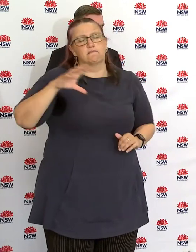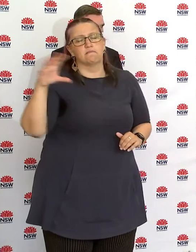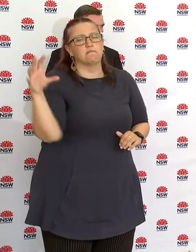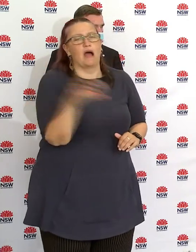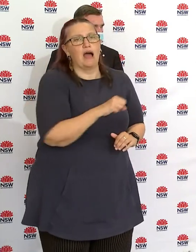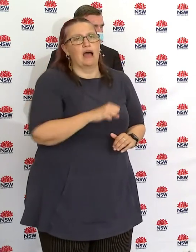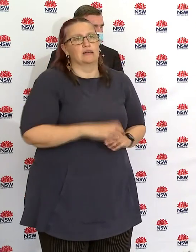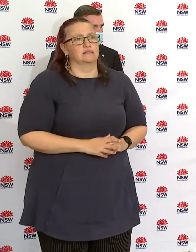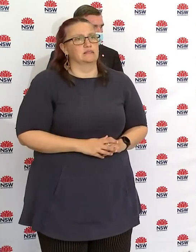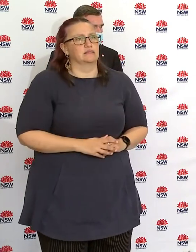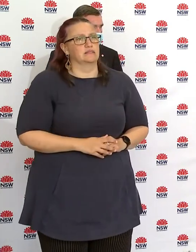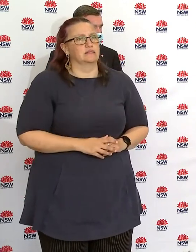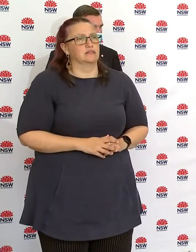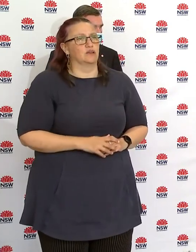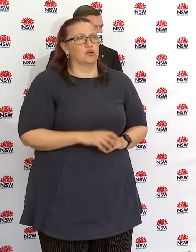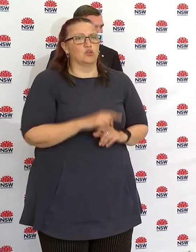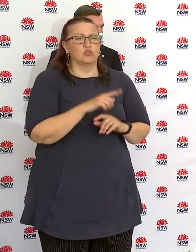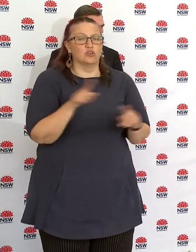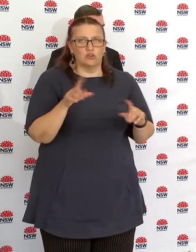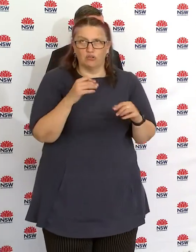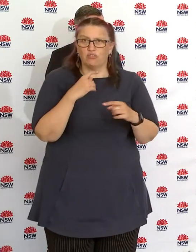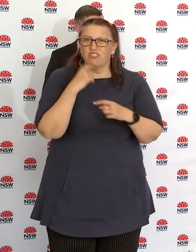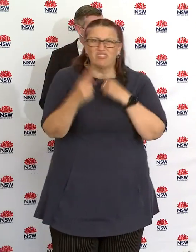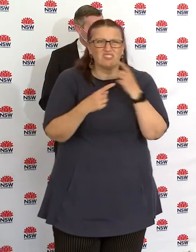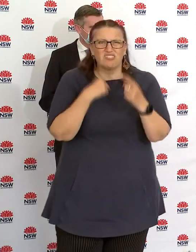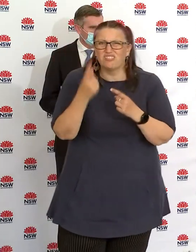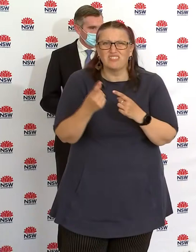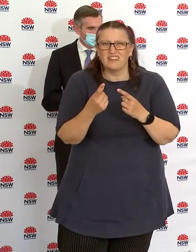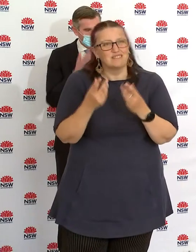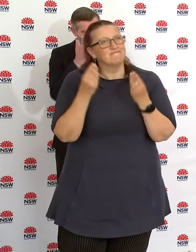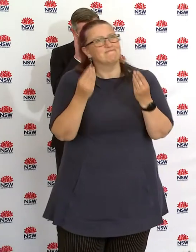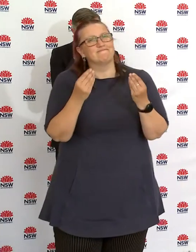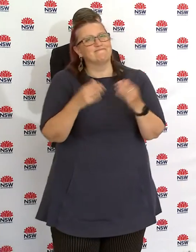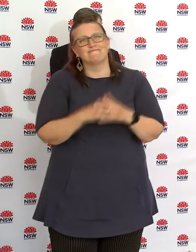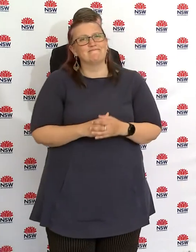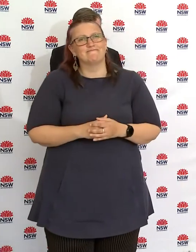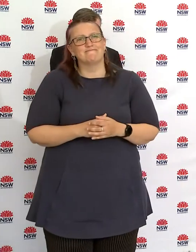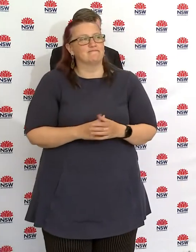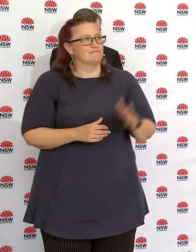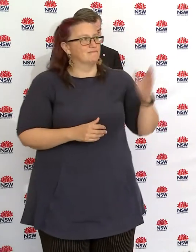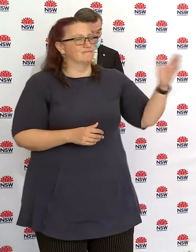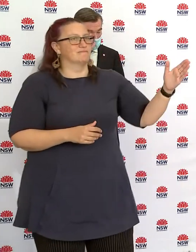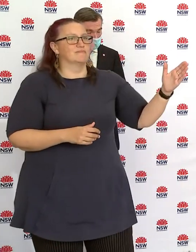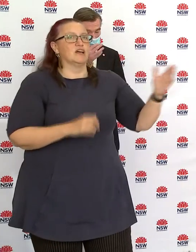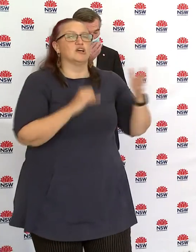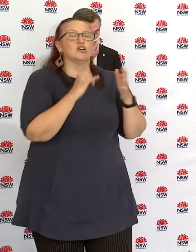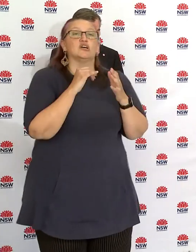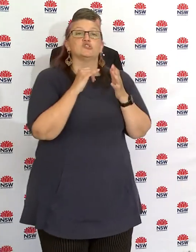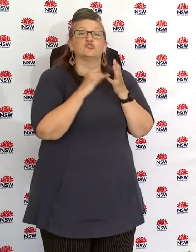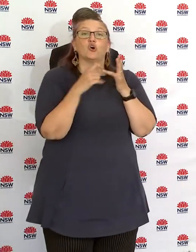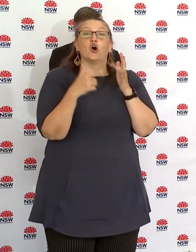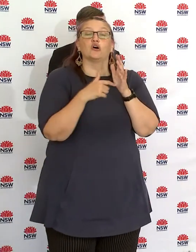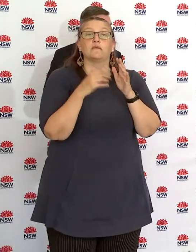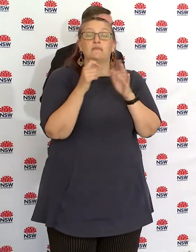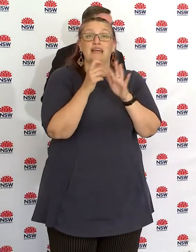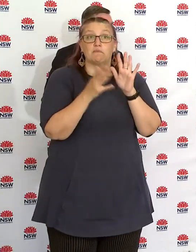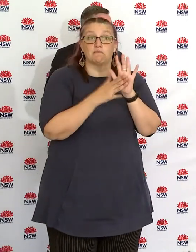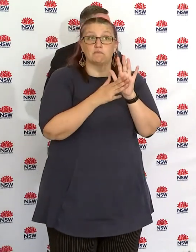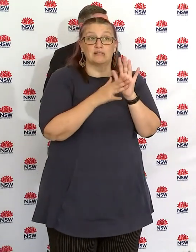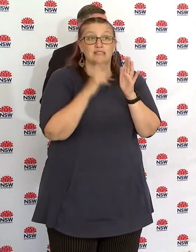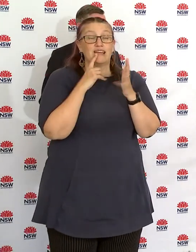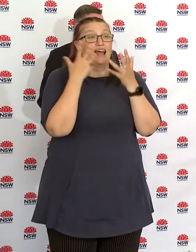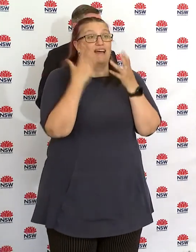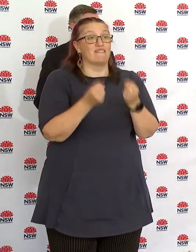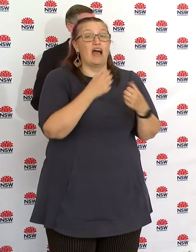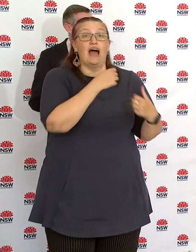and that has to remain our target. Just on that, just on compliance, Scott Morrison's got a standing offer to you to have army help